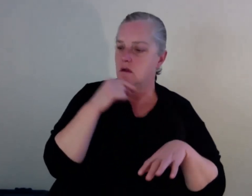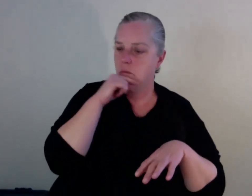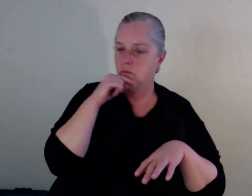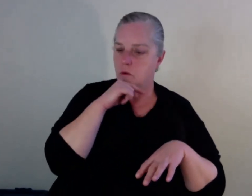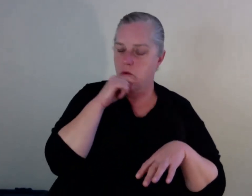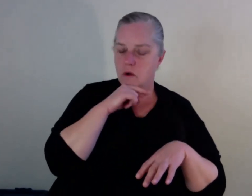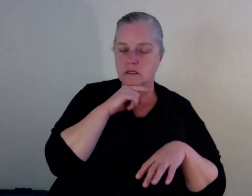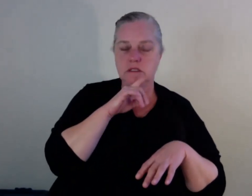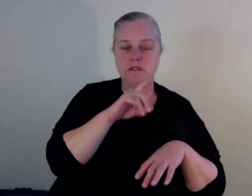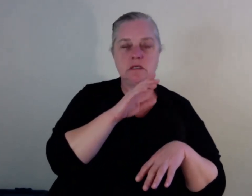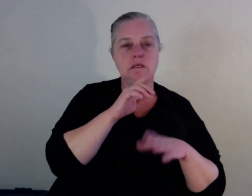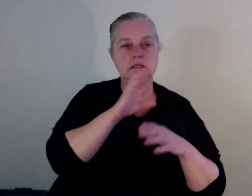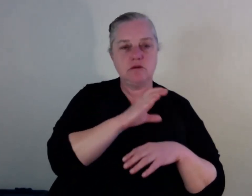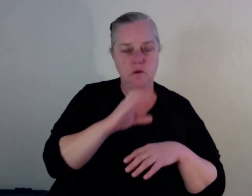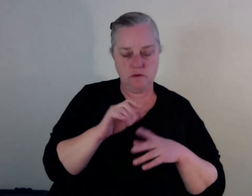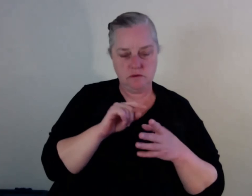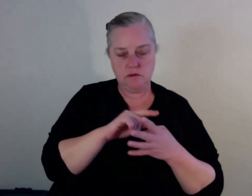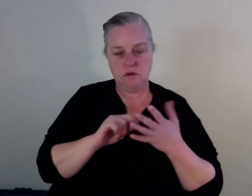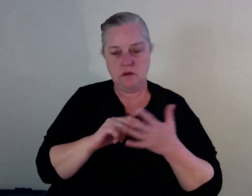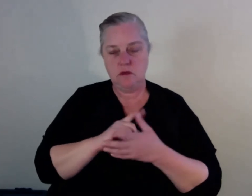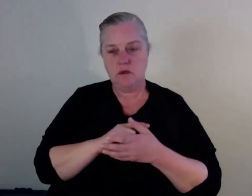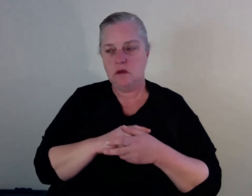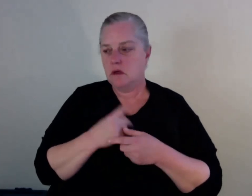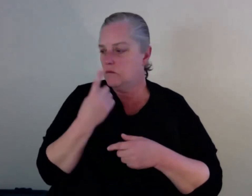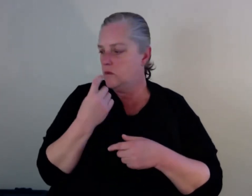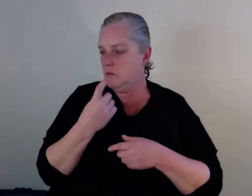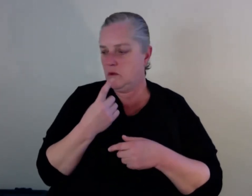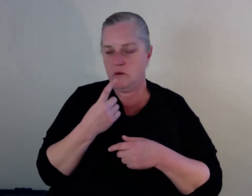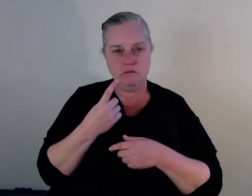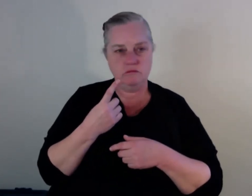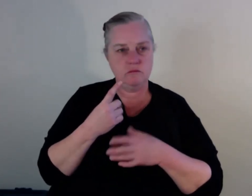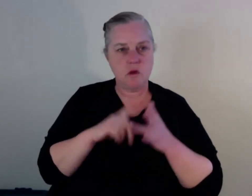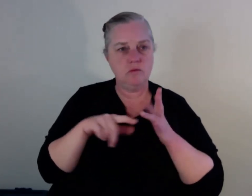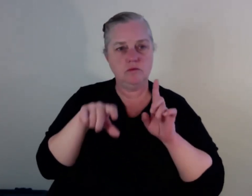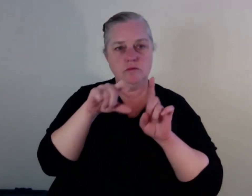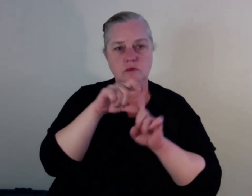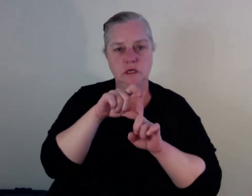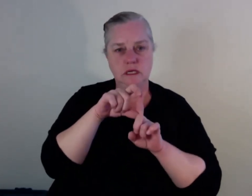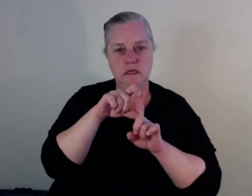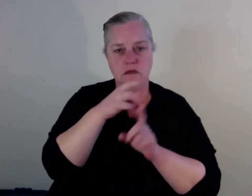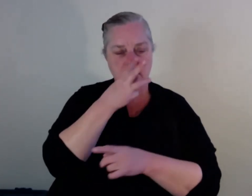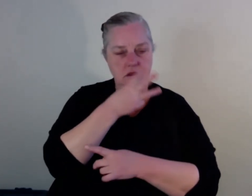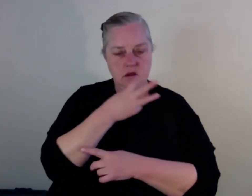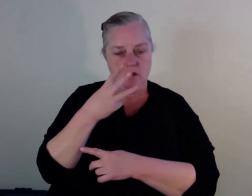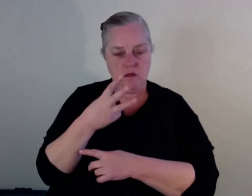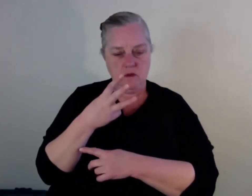on G and Ice, 33-year-old Eddie. So I've lost a lot of people around me seeing.